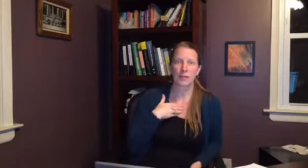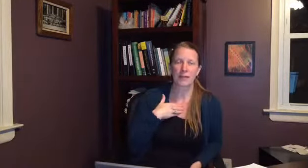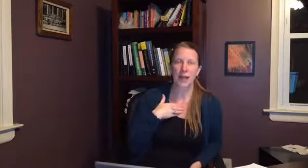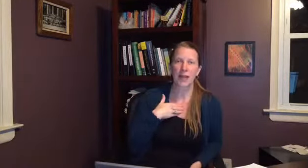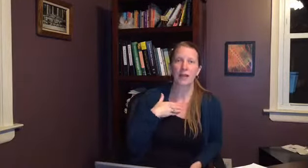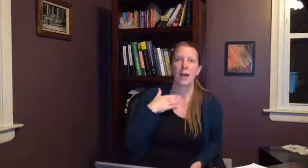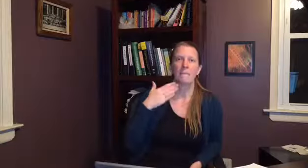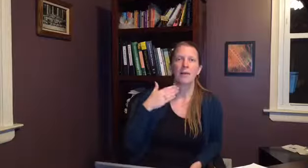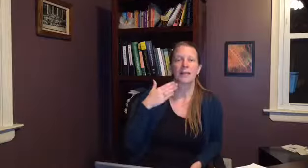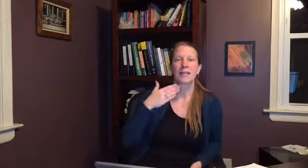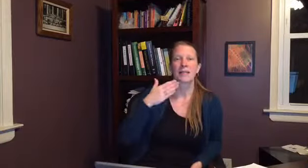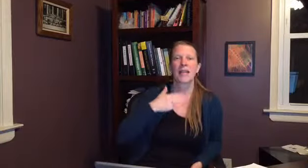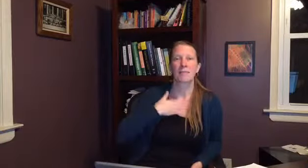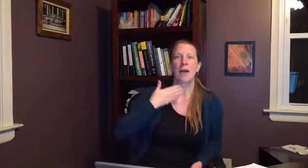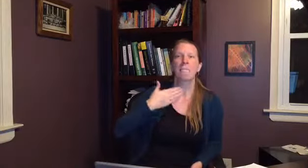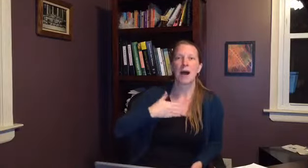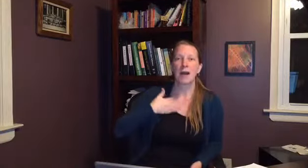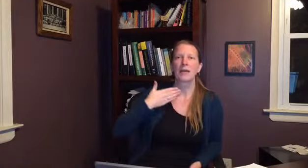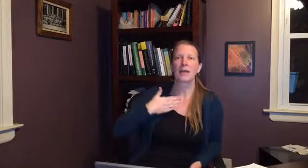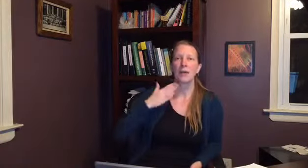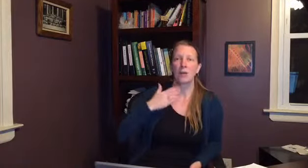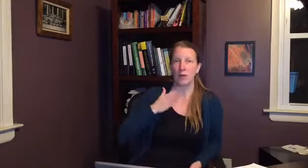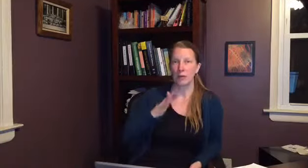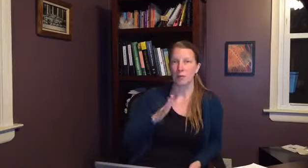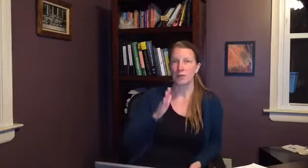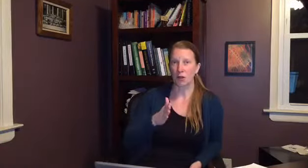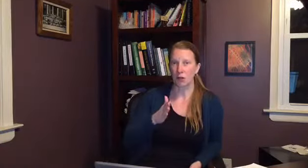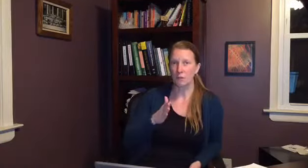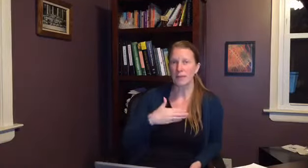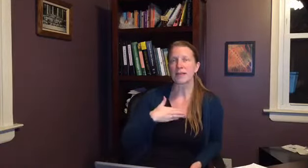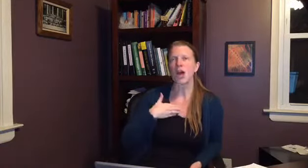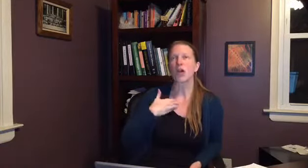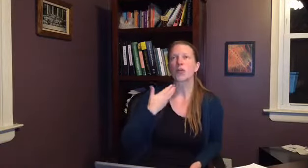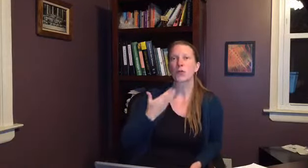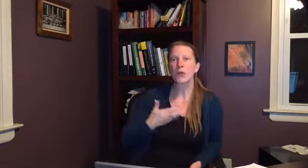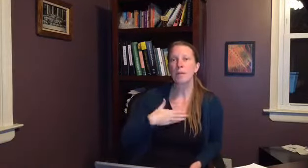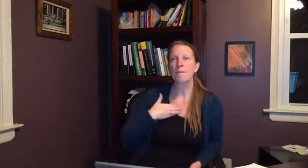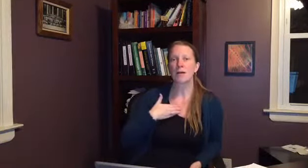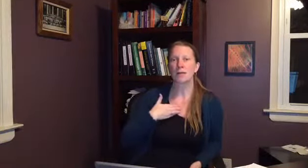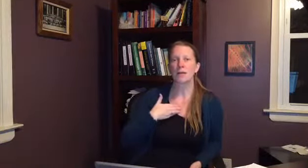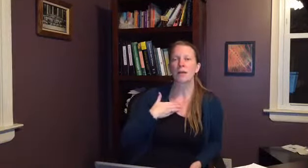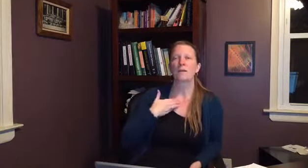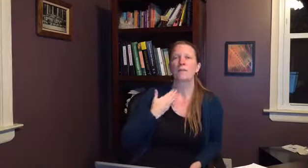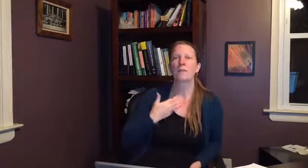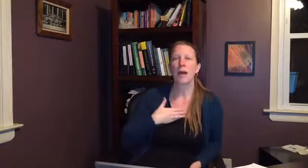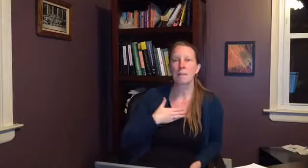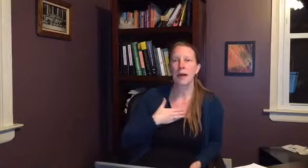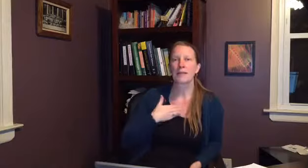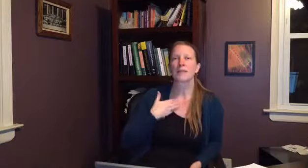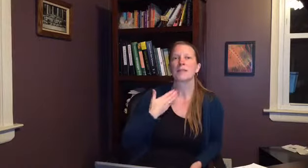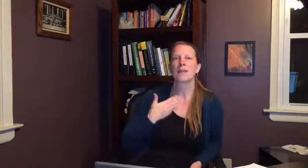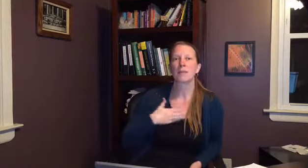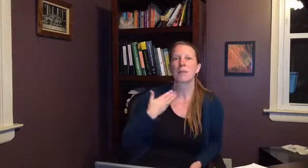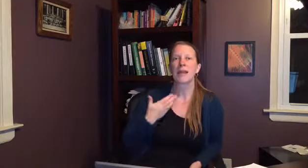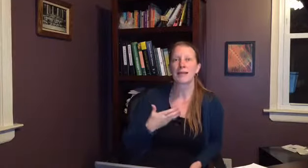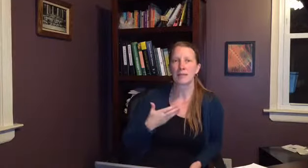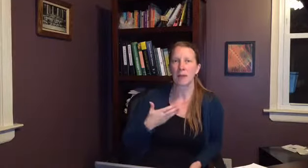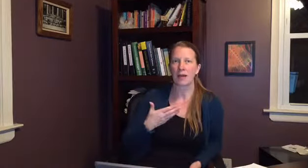today but it's going to take my body when it comes to herpes three months for my body to develop antibodies